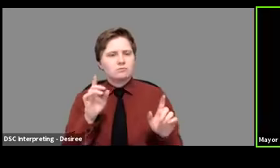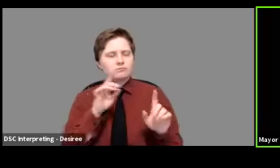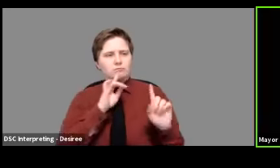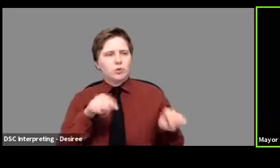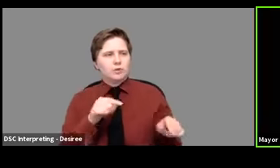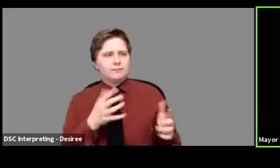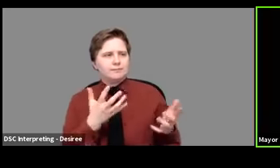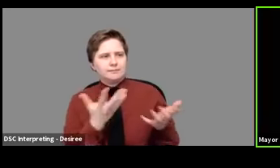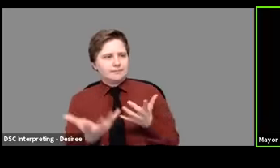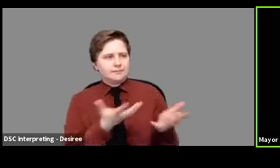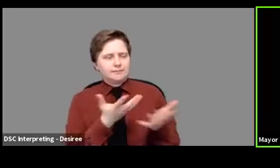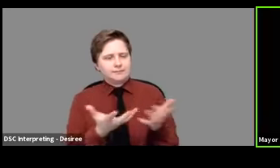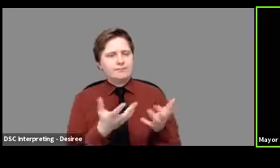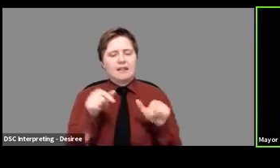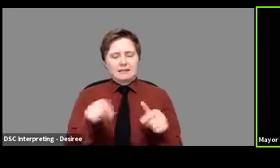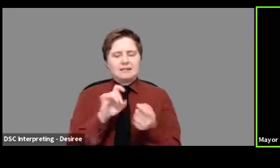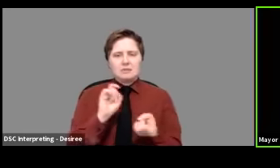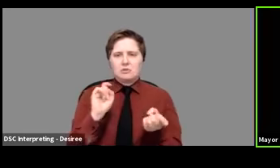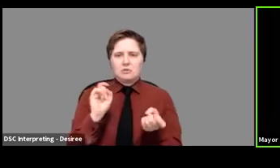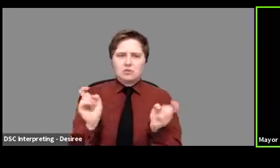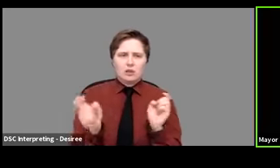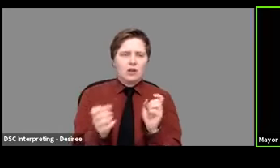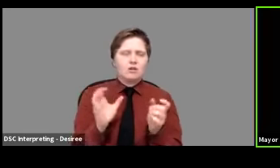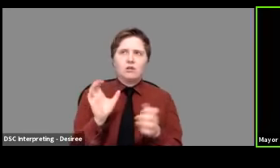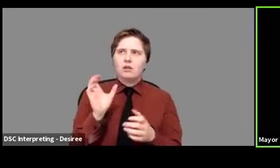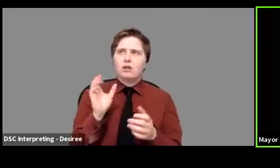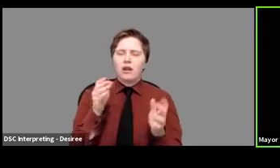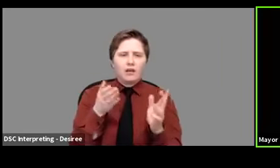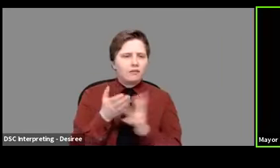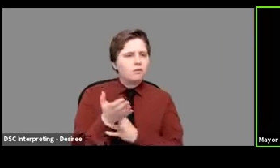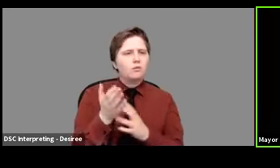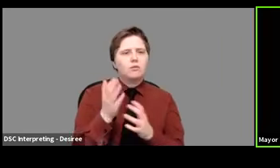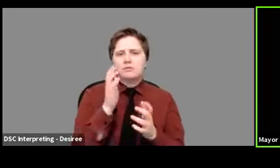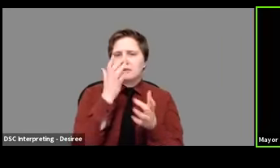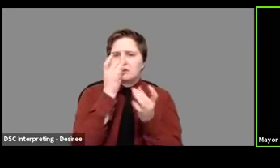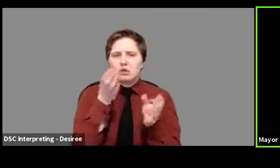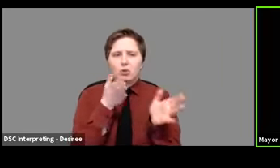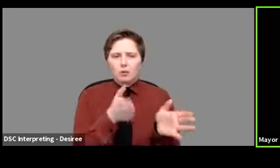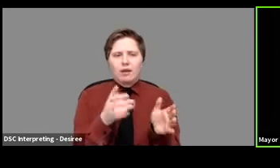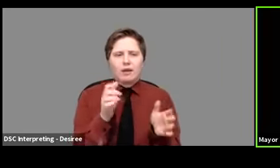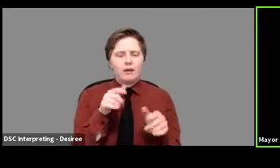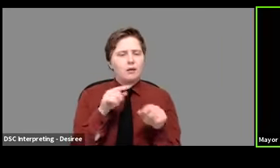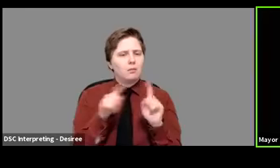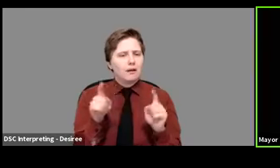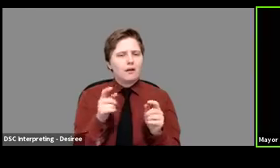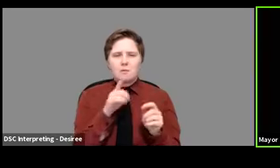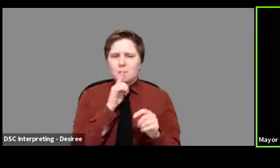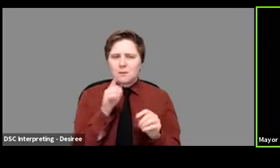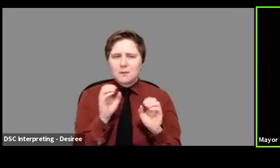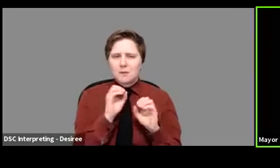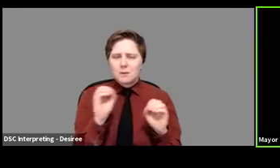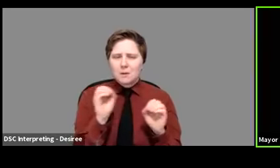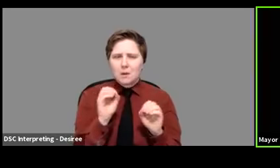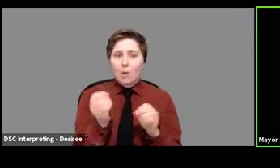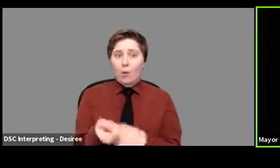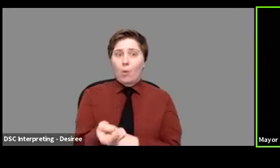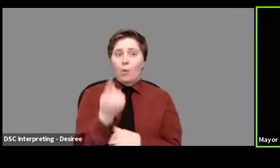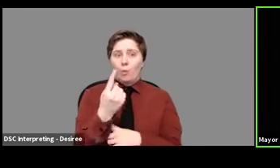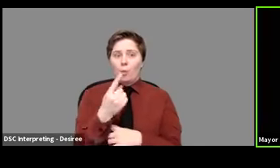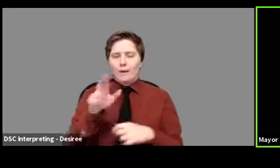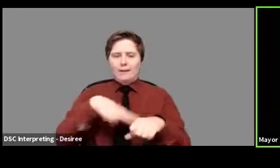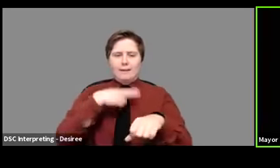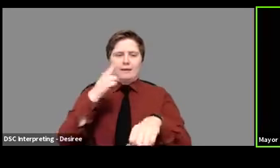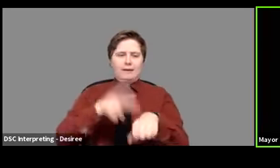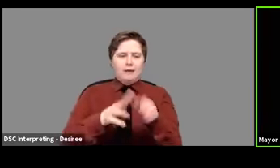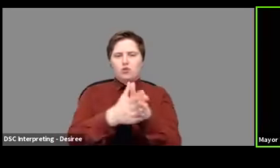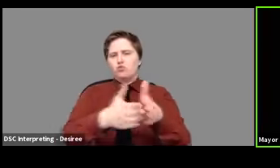uh, this has evolved in in such an unusual way in our country. And again, said this before, but there hasn't really so much been one national